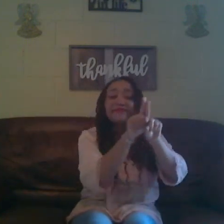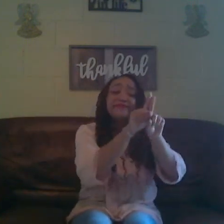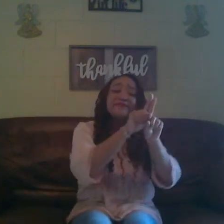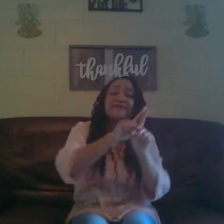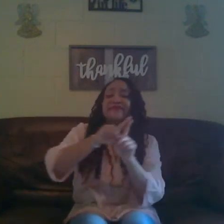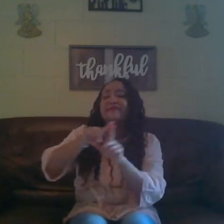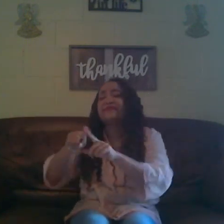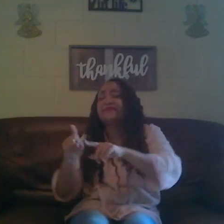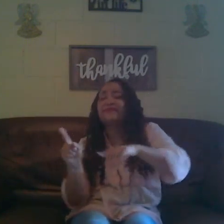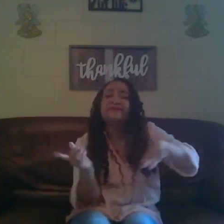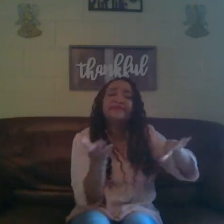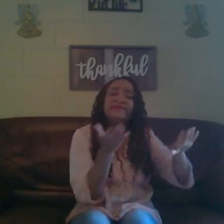love